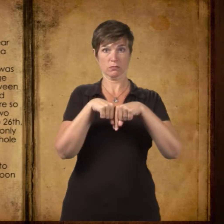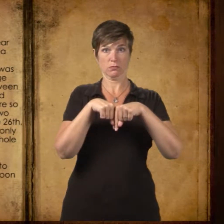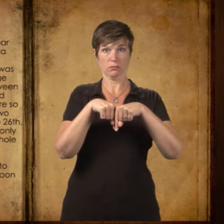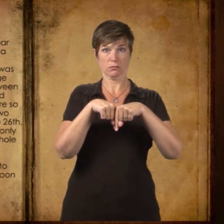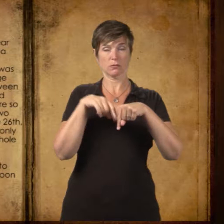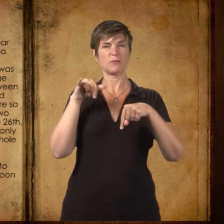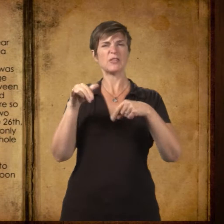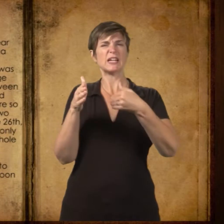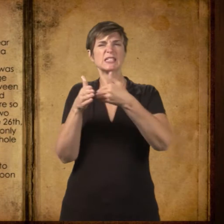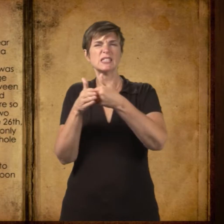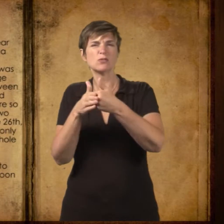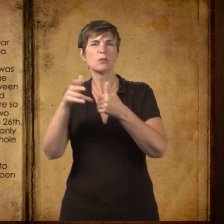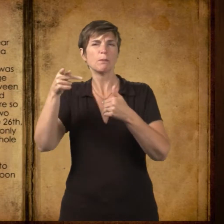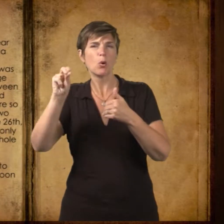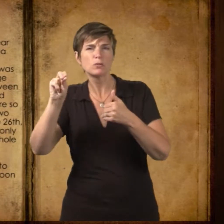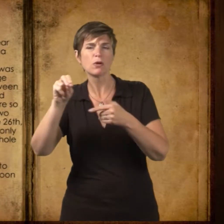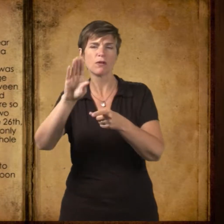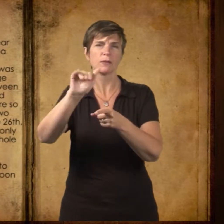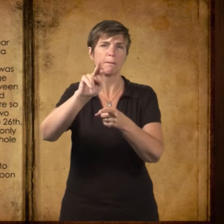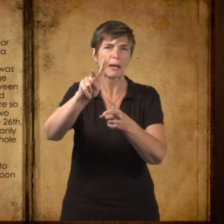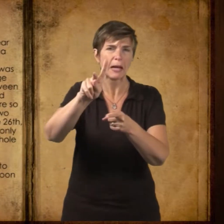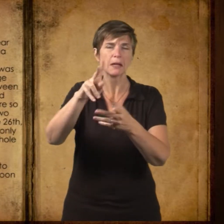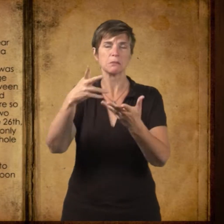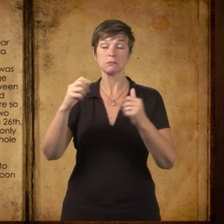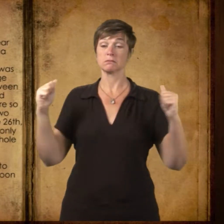between the post office and the bank,